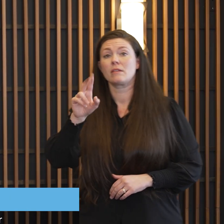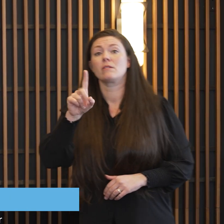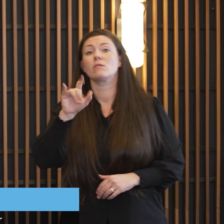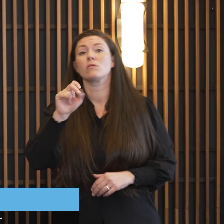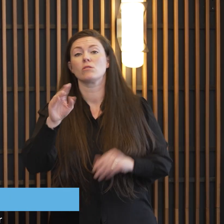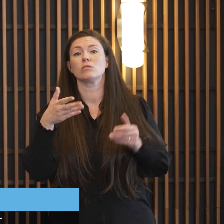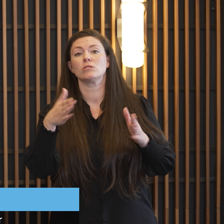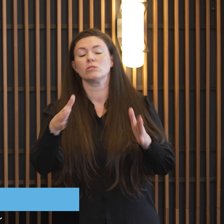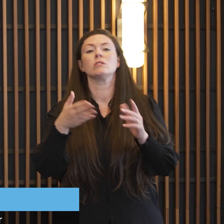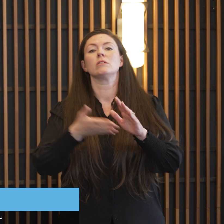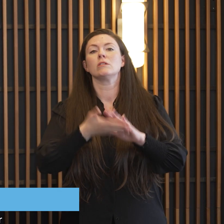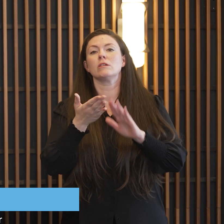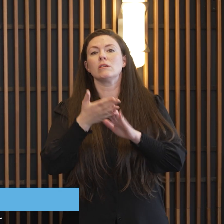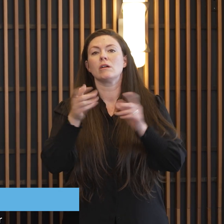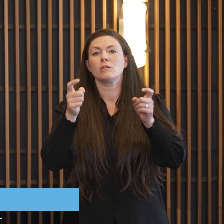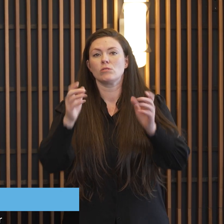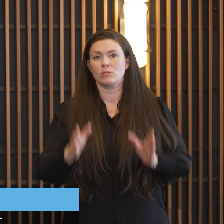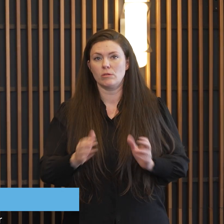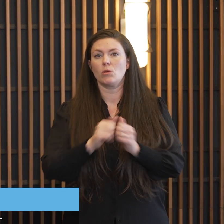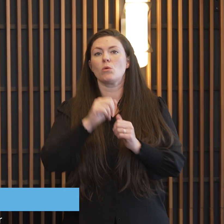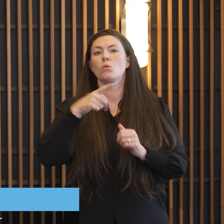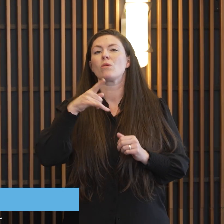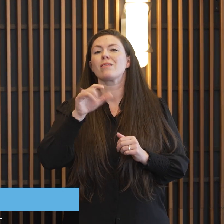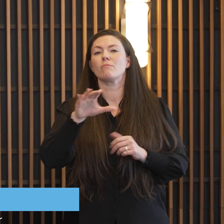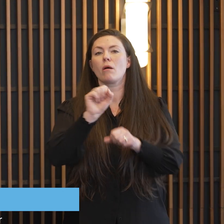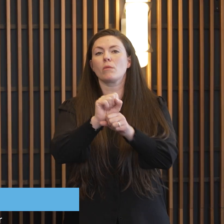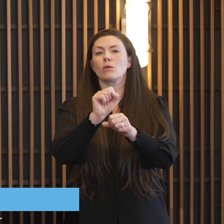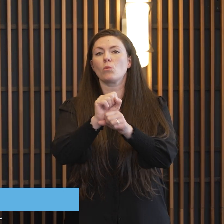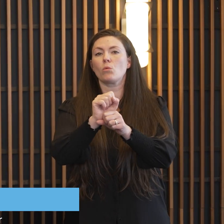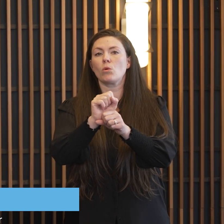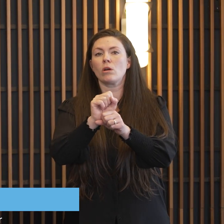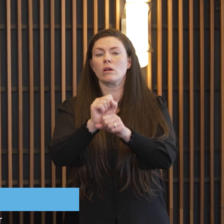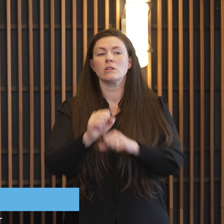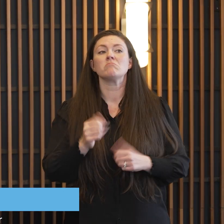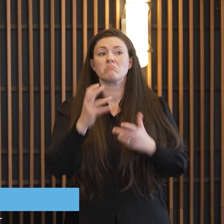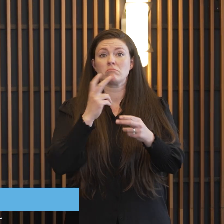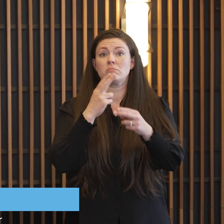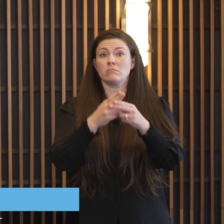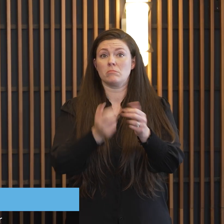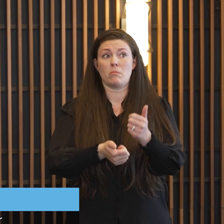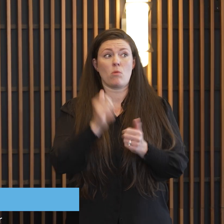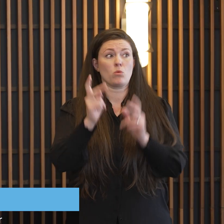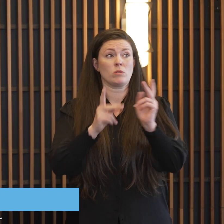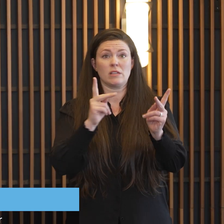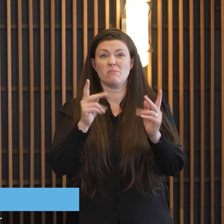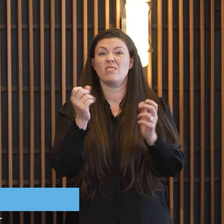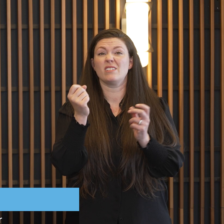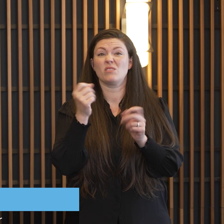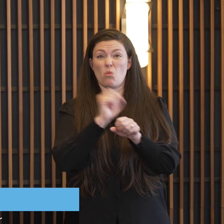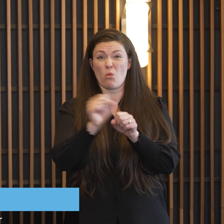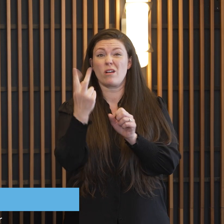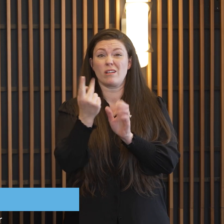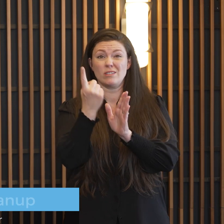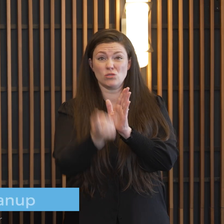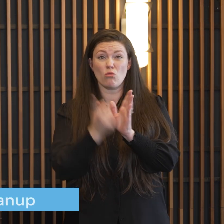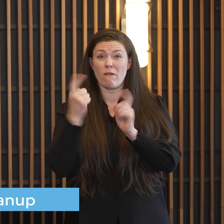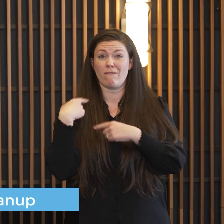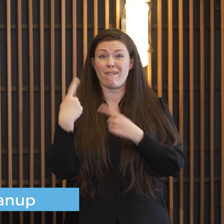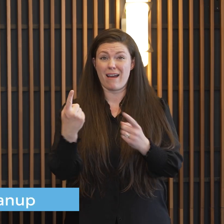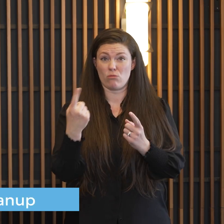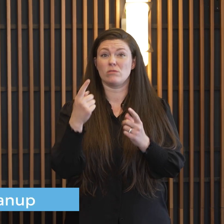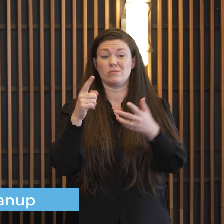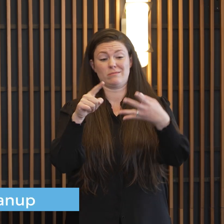Street operations manager with Public Works just wanted to note that a lot of our crews have been on 12 hour shifts since the middle of December